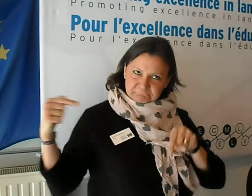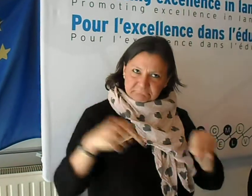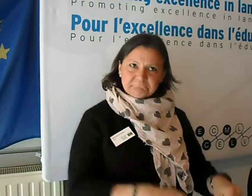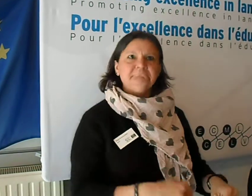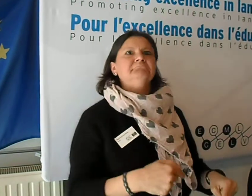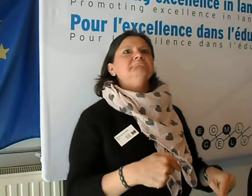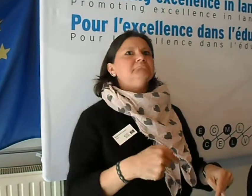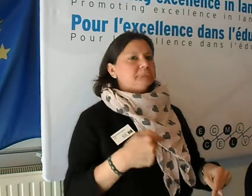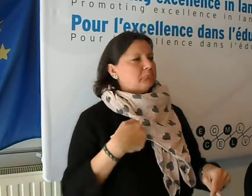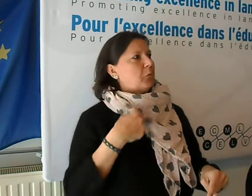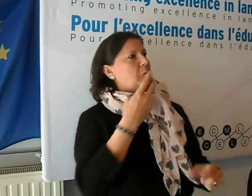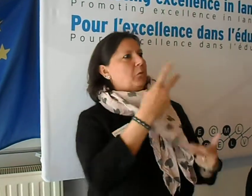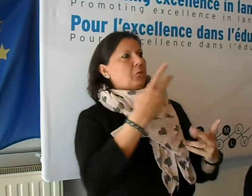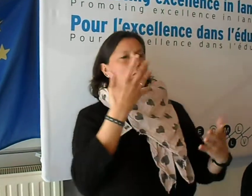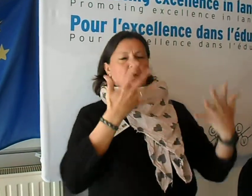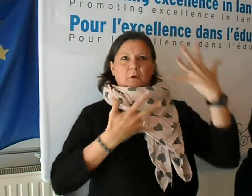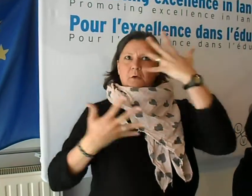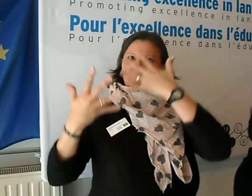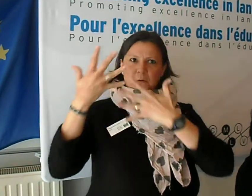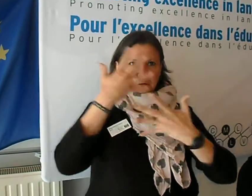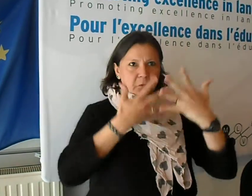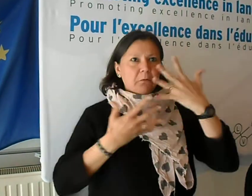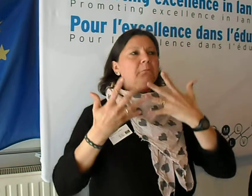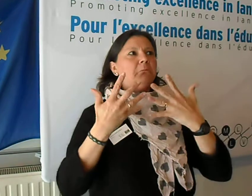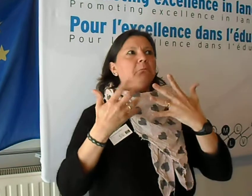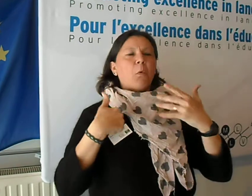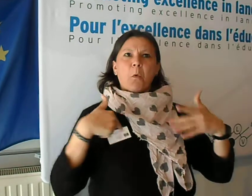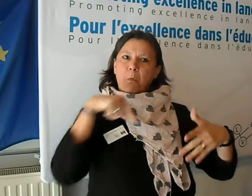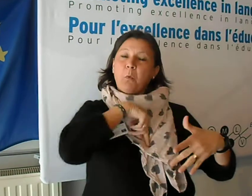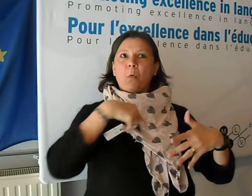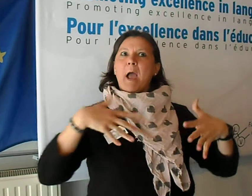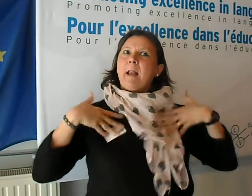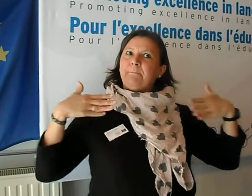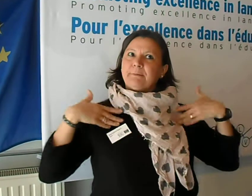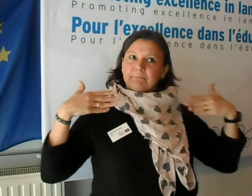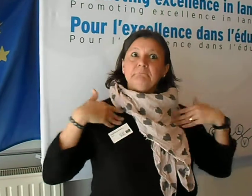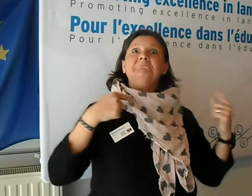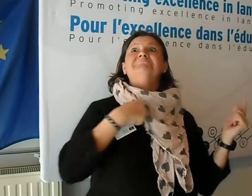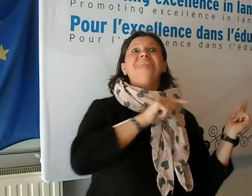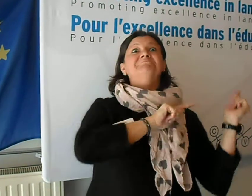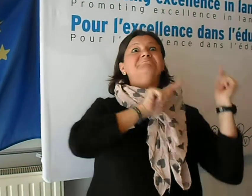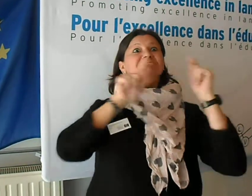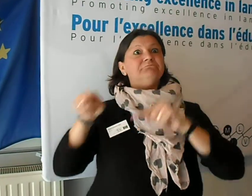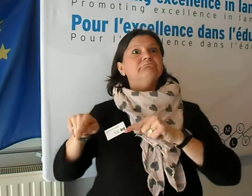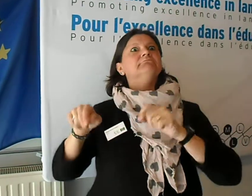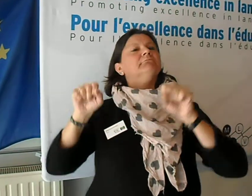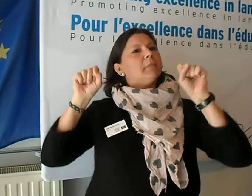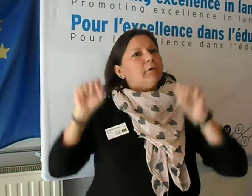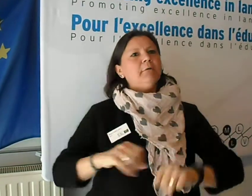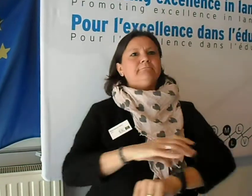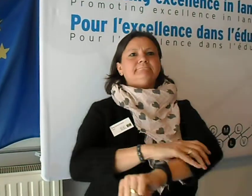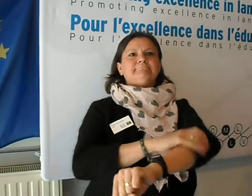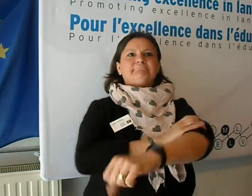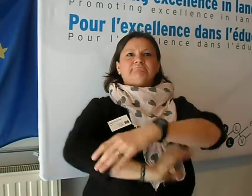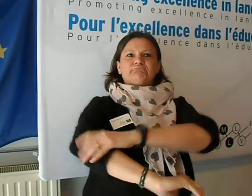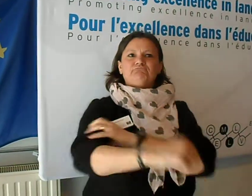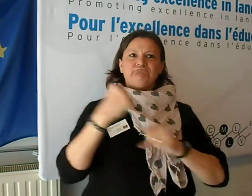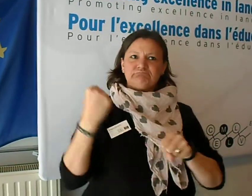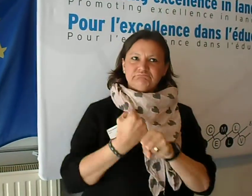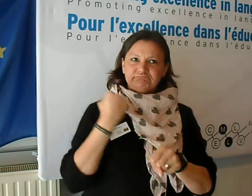So when I came here two years ago I was initially kind of confused, dazzled, but in a happy way. And it